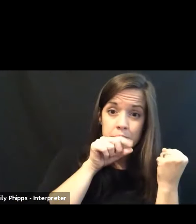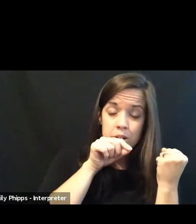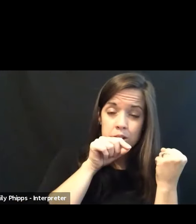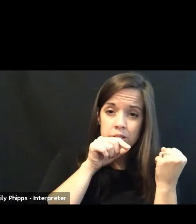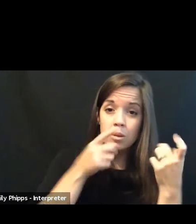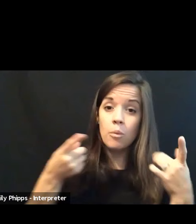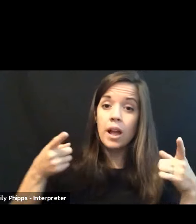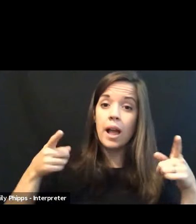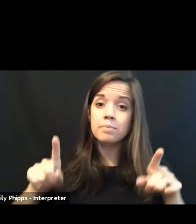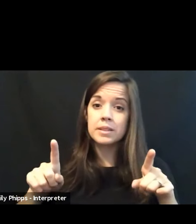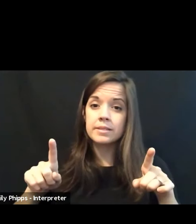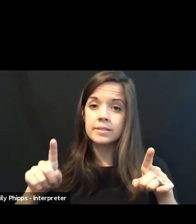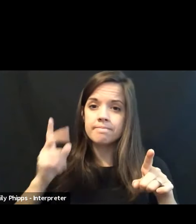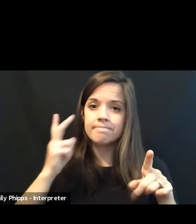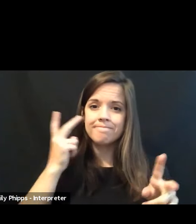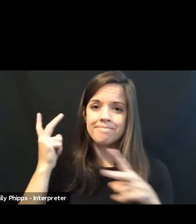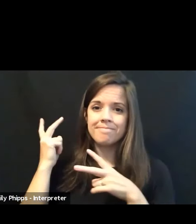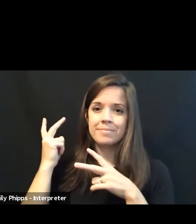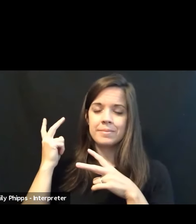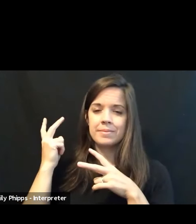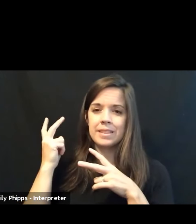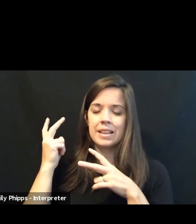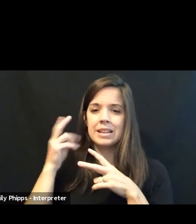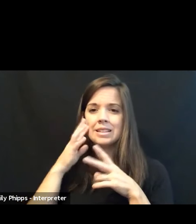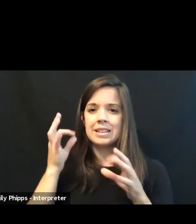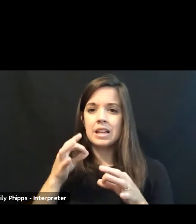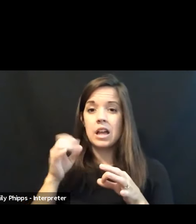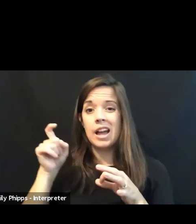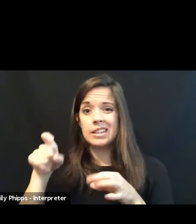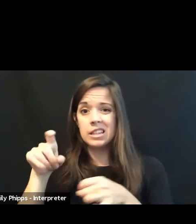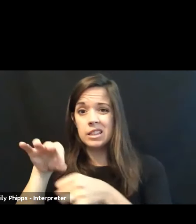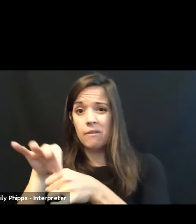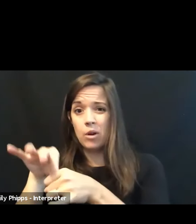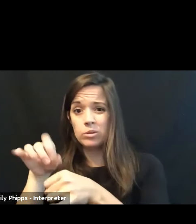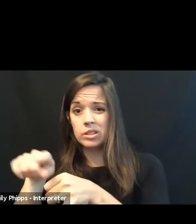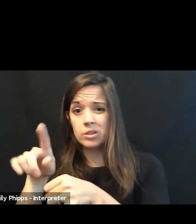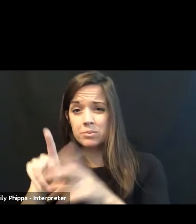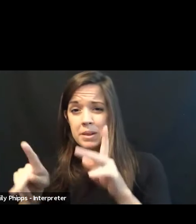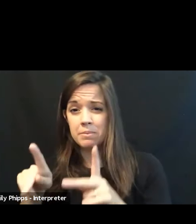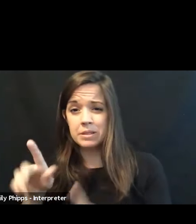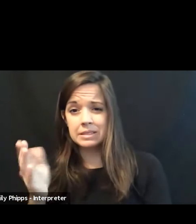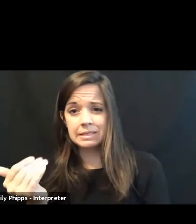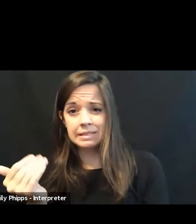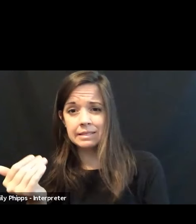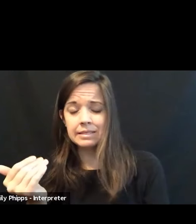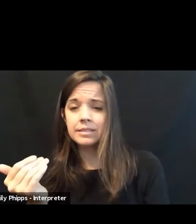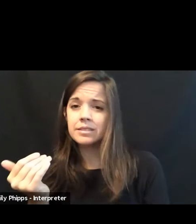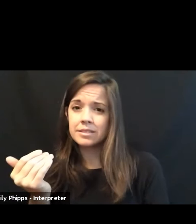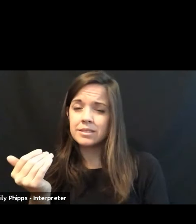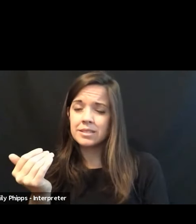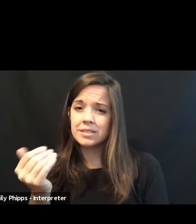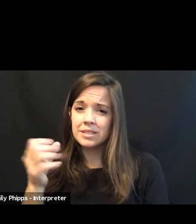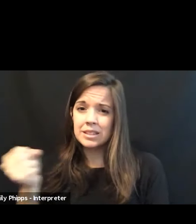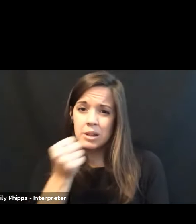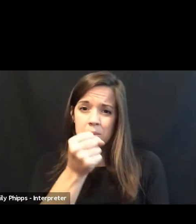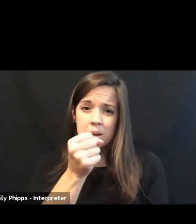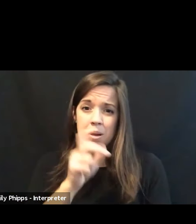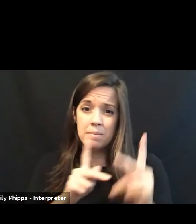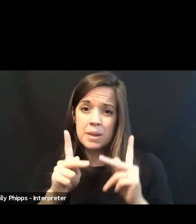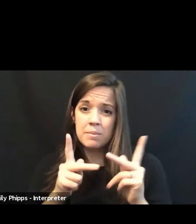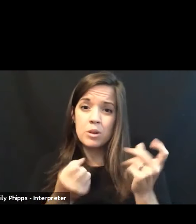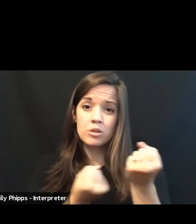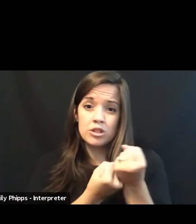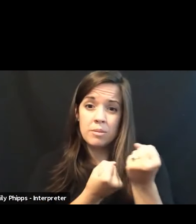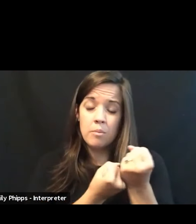then in hindsight decide that you need the votes of those people, to put people who may support your conservation